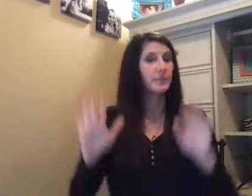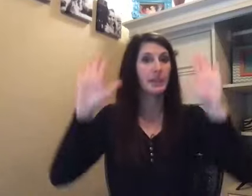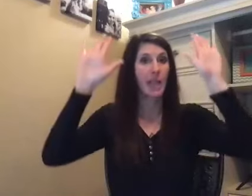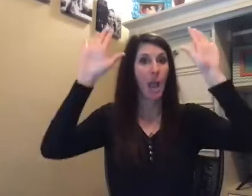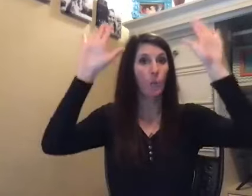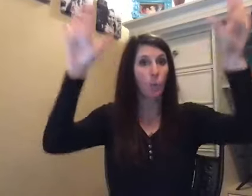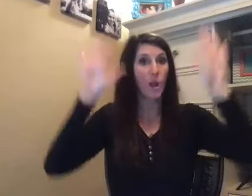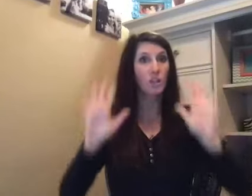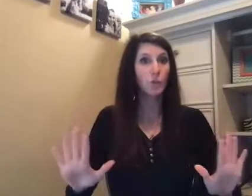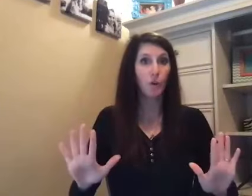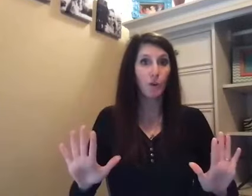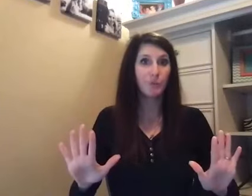and wonderful,